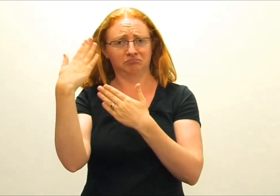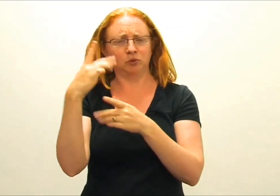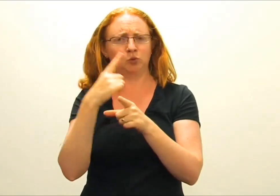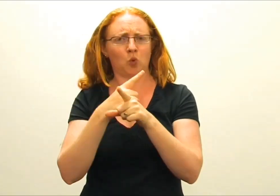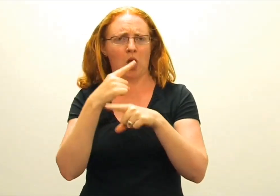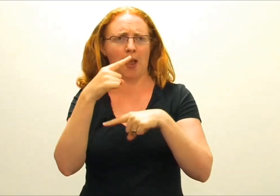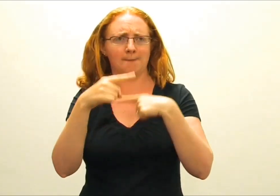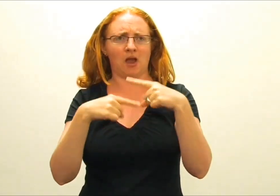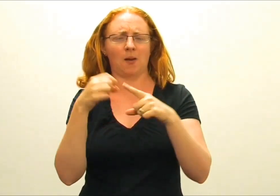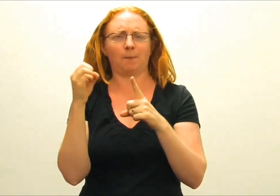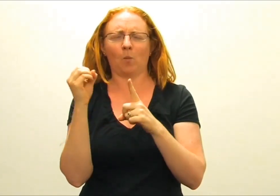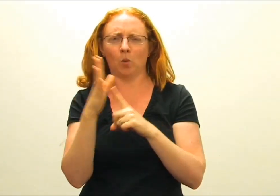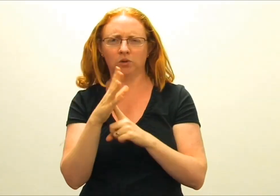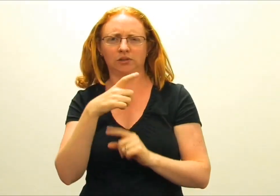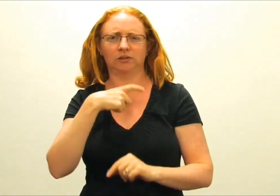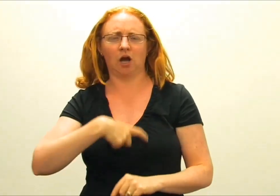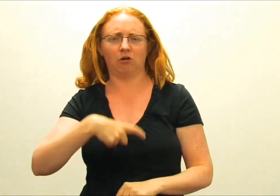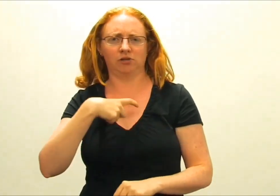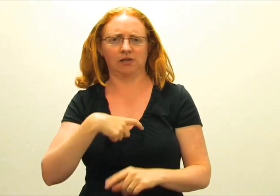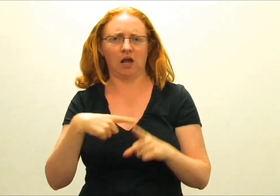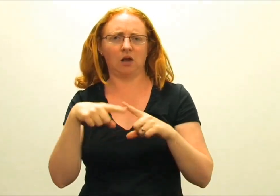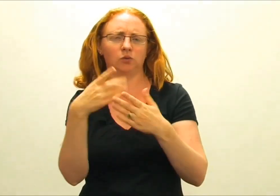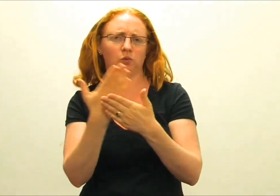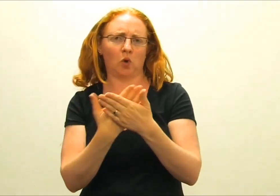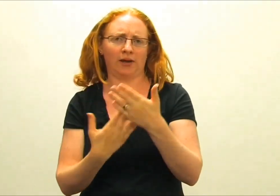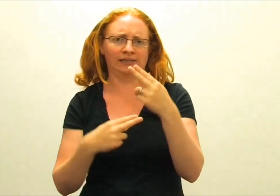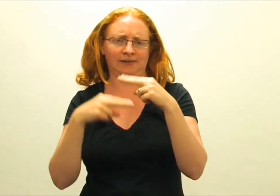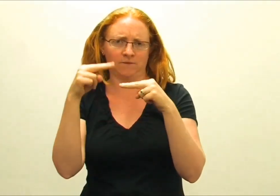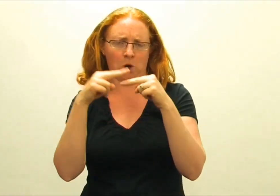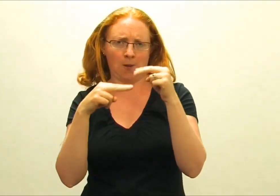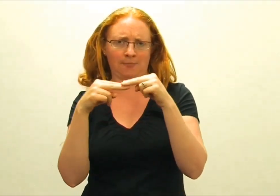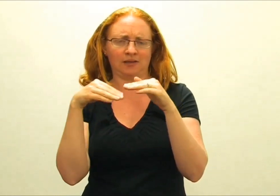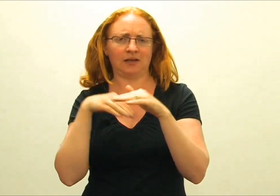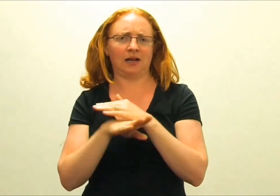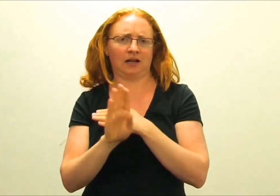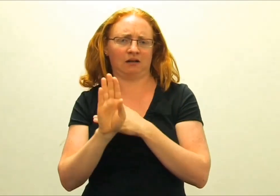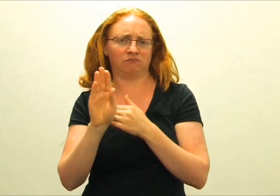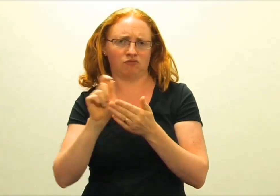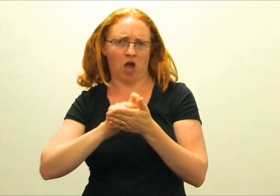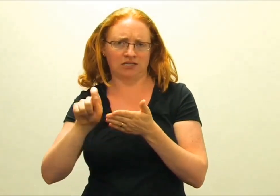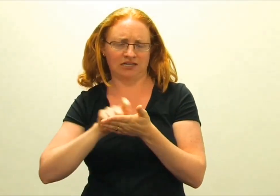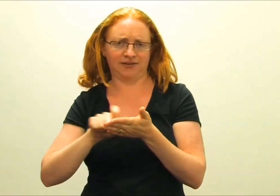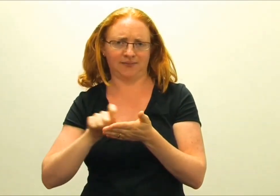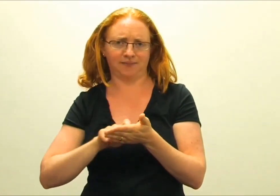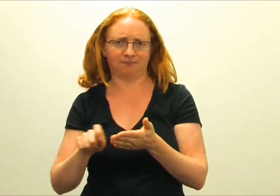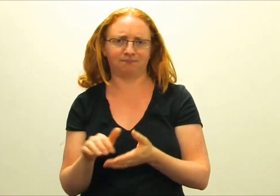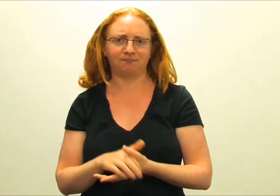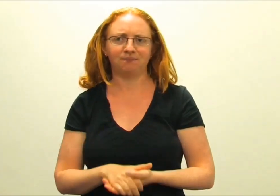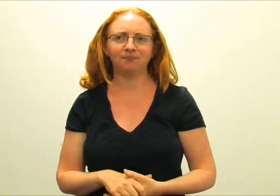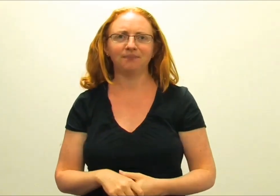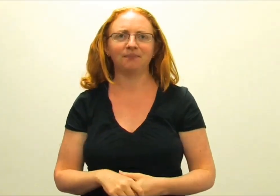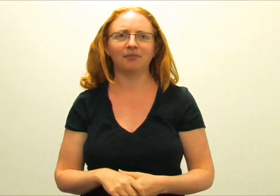So she'll be talking about the importance of character in story development within writing.